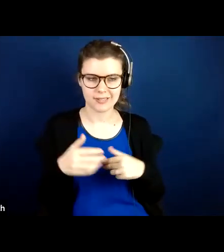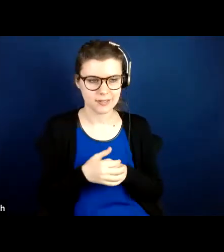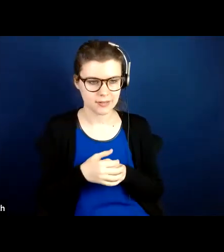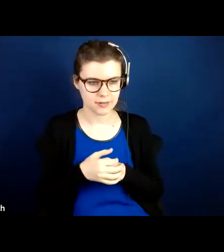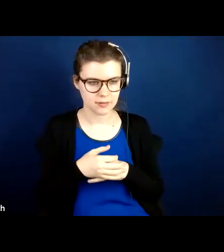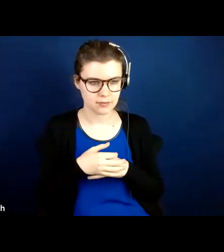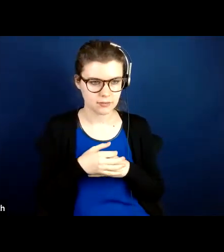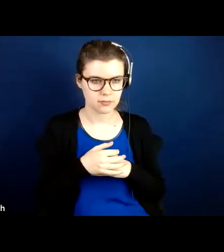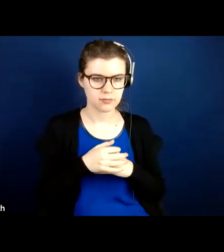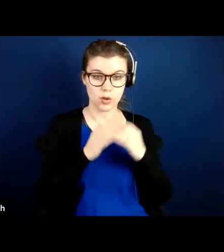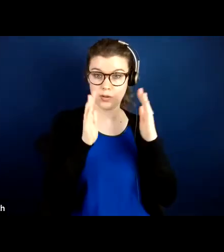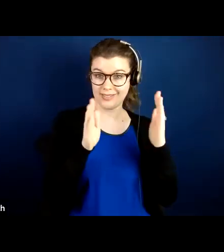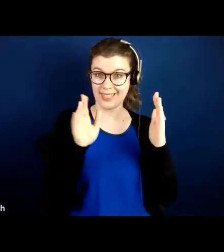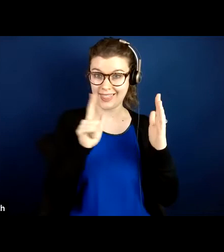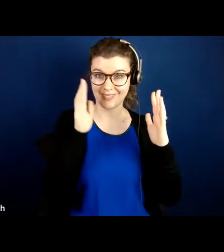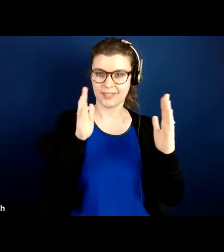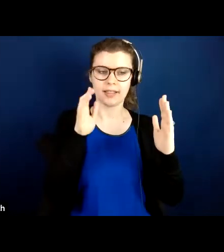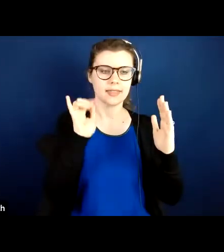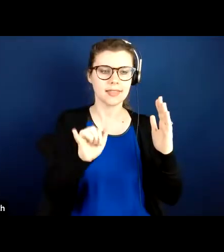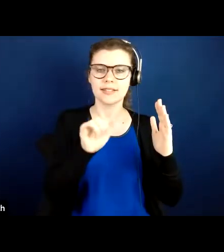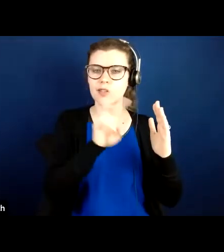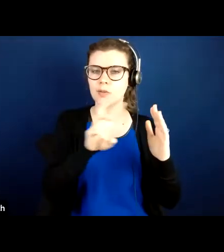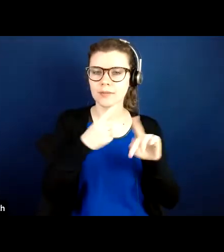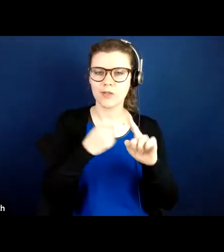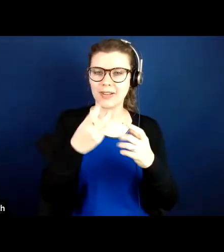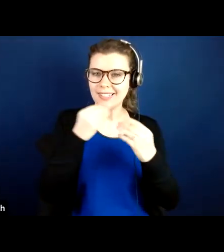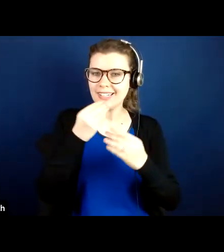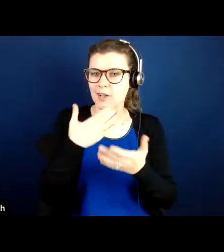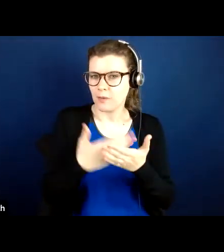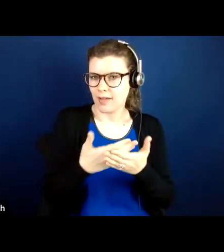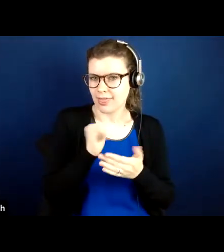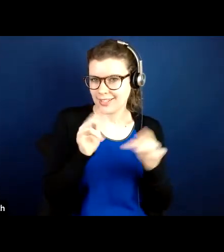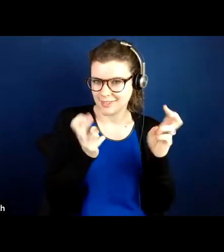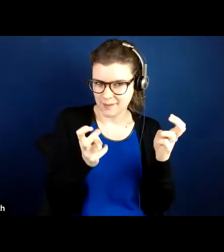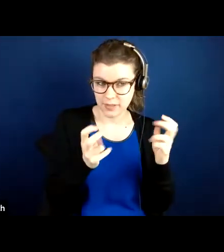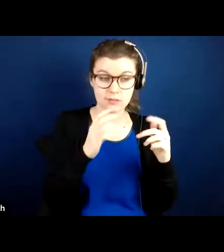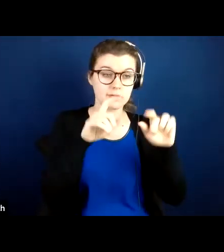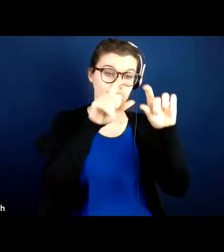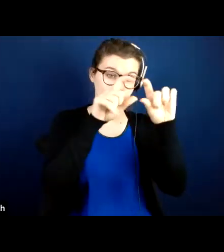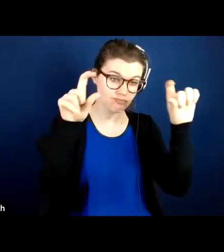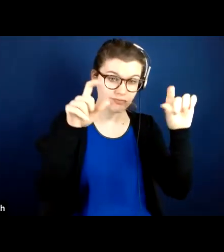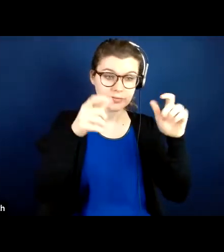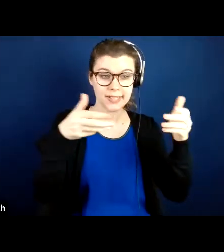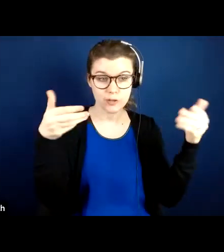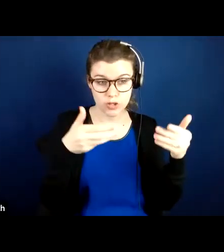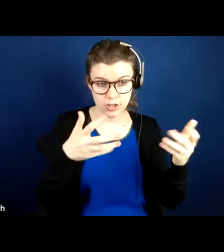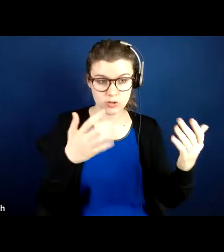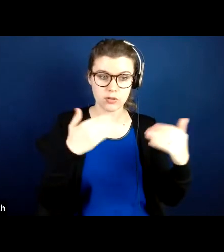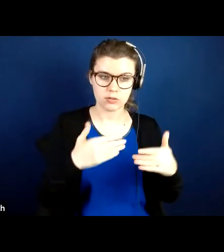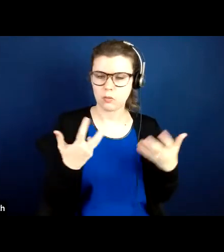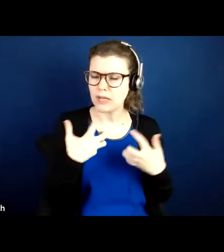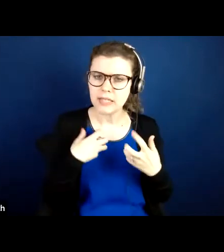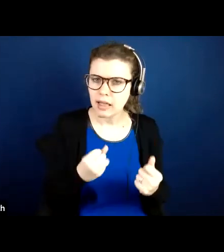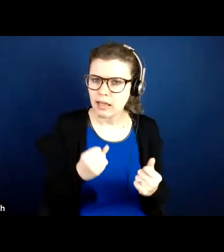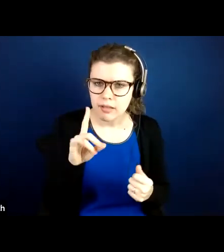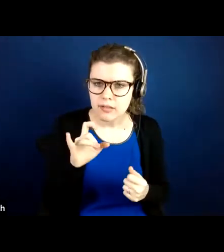what the eating well session looks like. So again, you see the tabs across the top, they have introduction, what is a healthy diet,